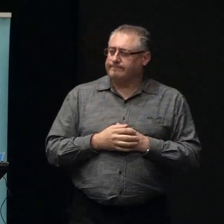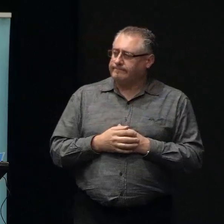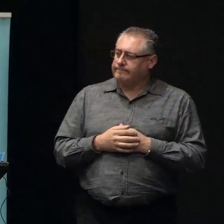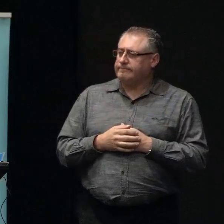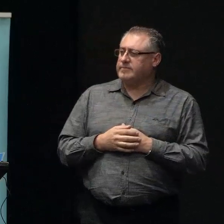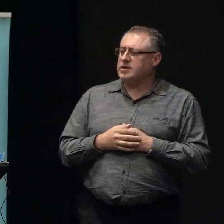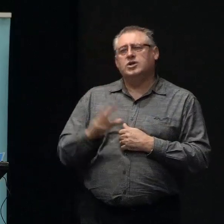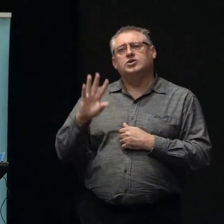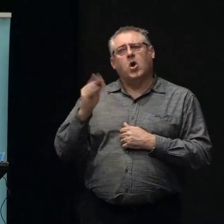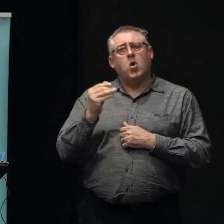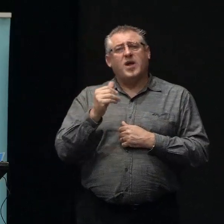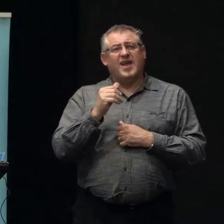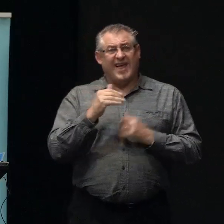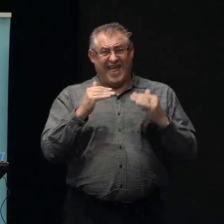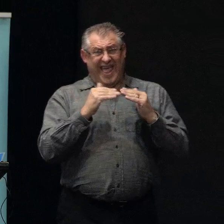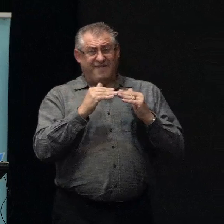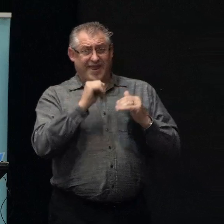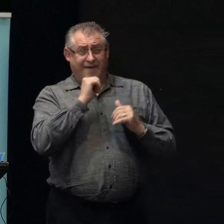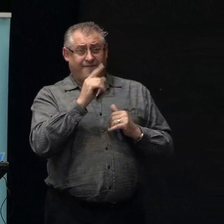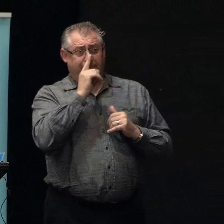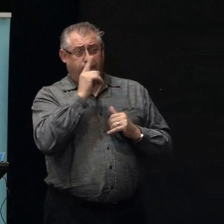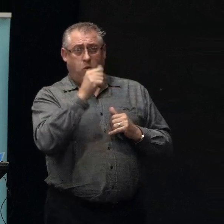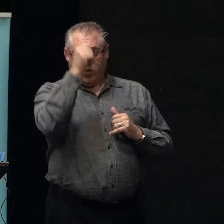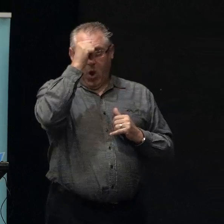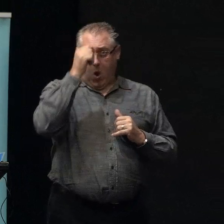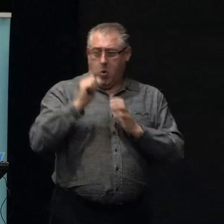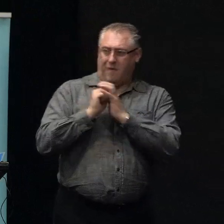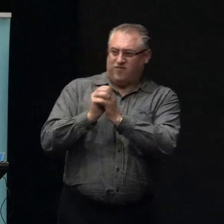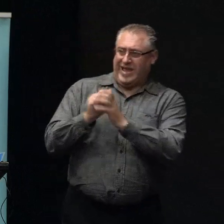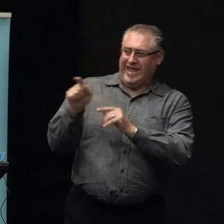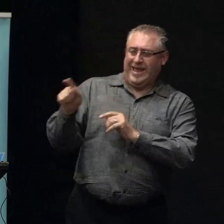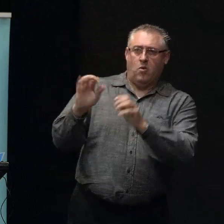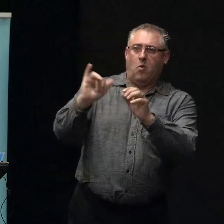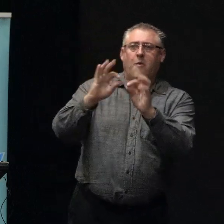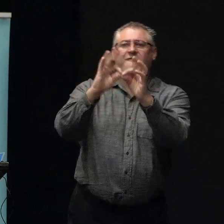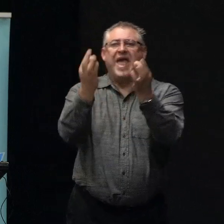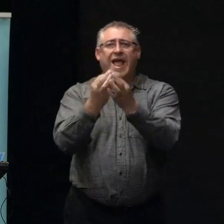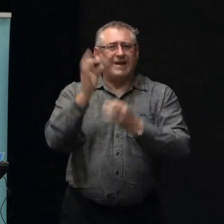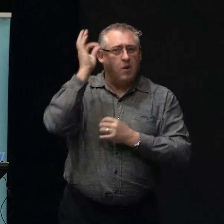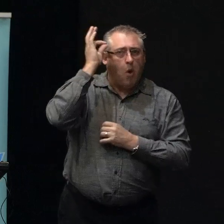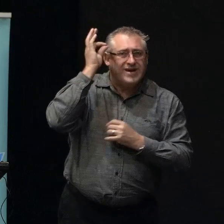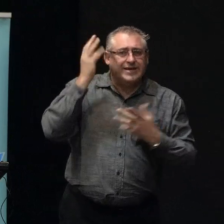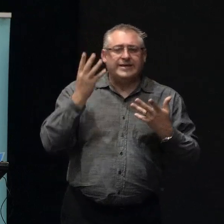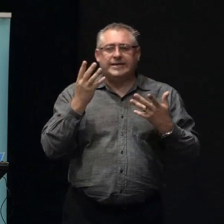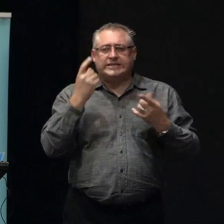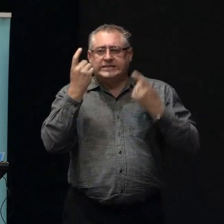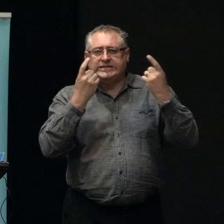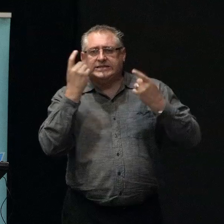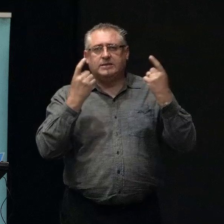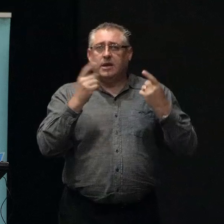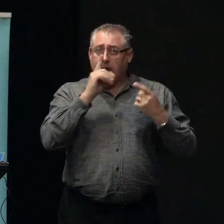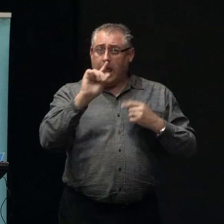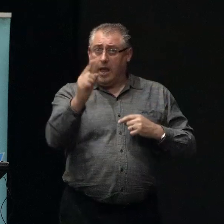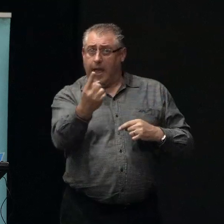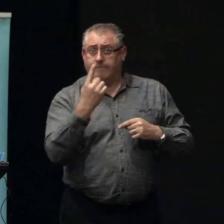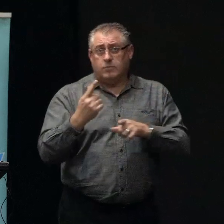So, even if some people here know of some of their friends or family that are worried, they can come in and just talk through the process that